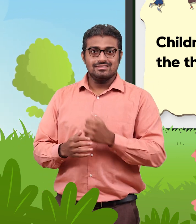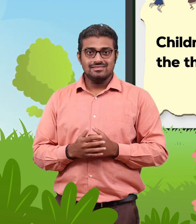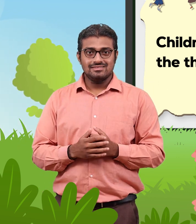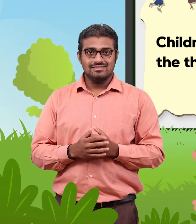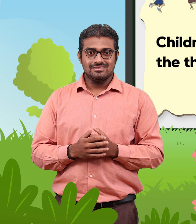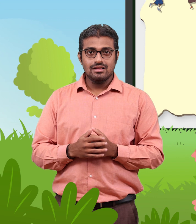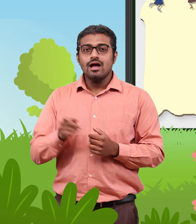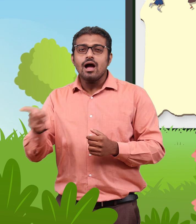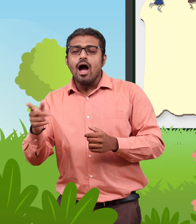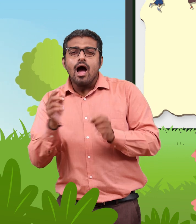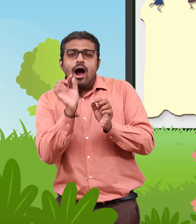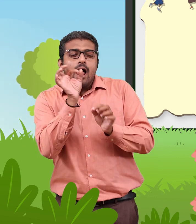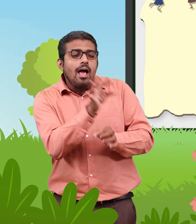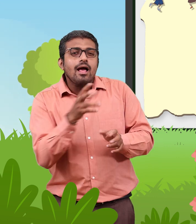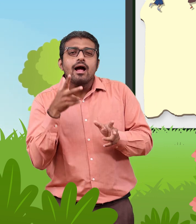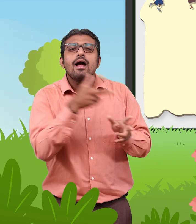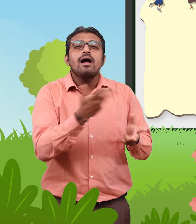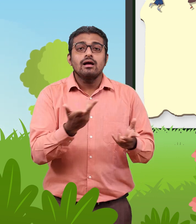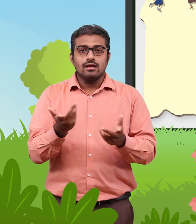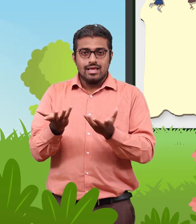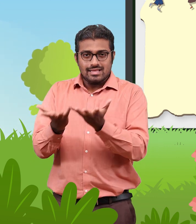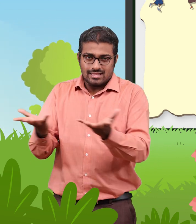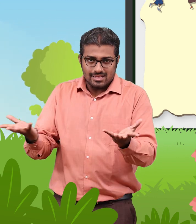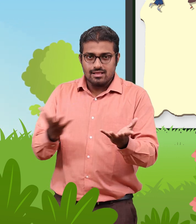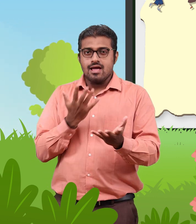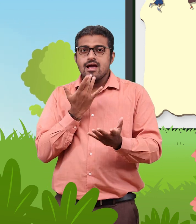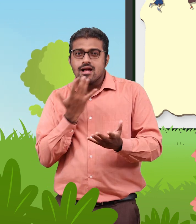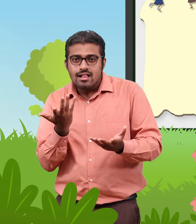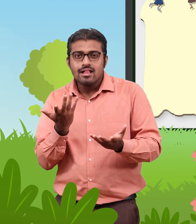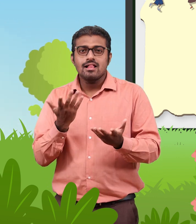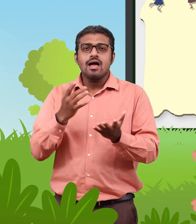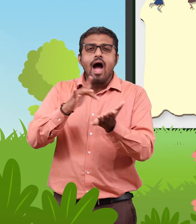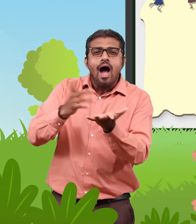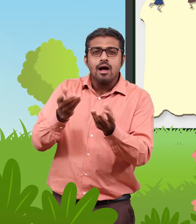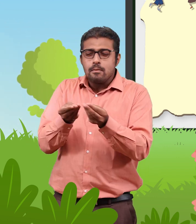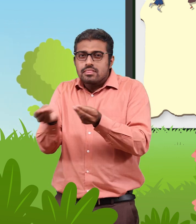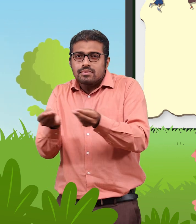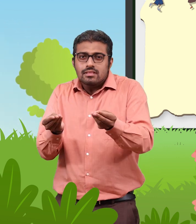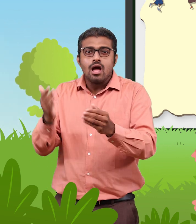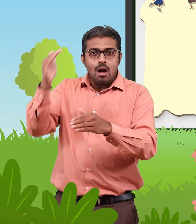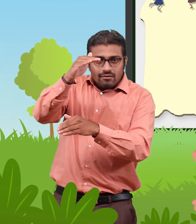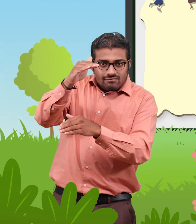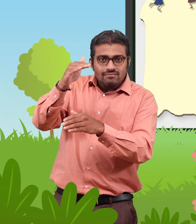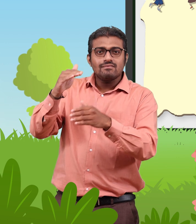Inside or outside, far or near,